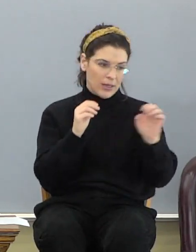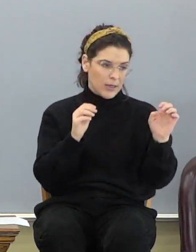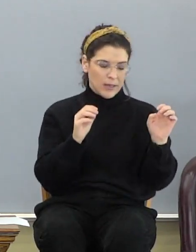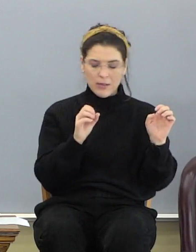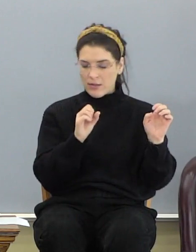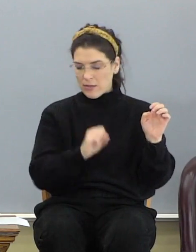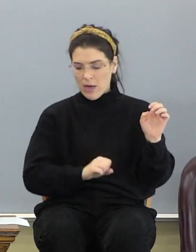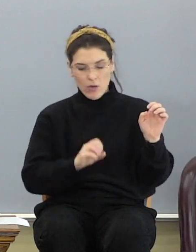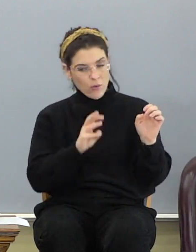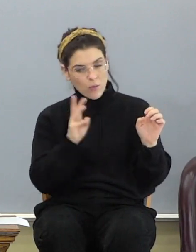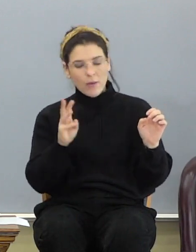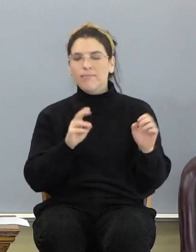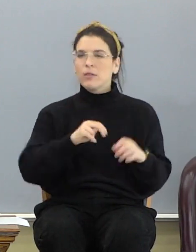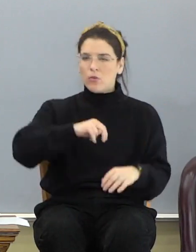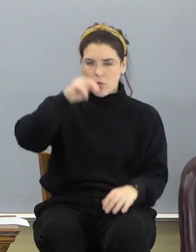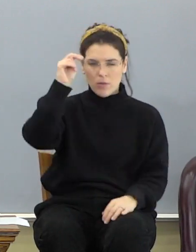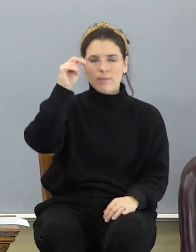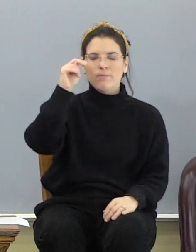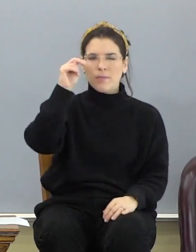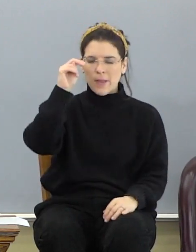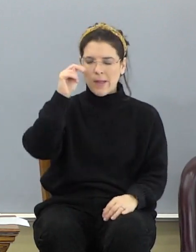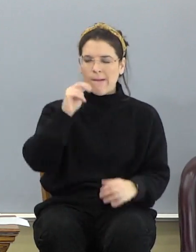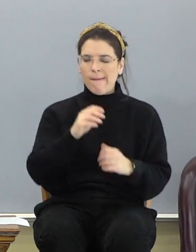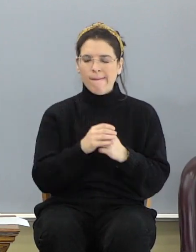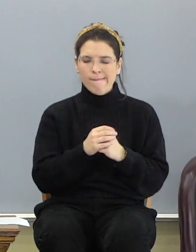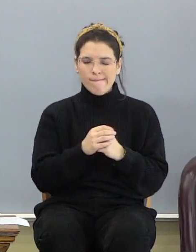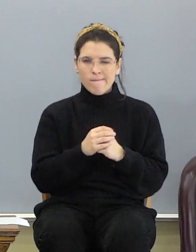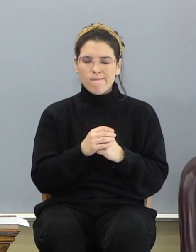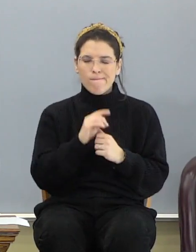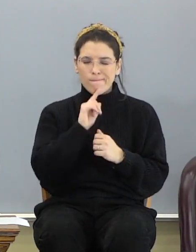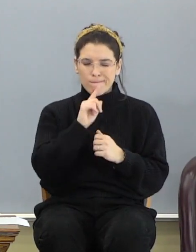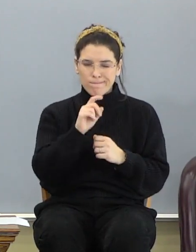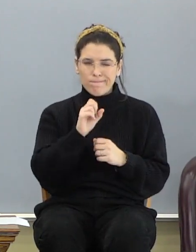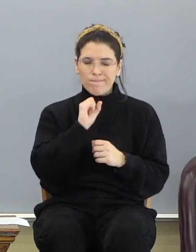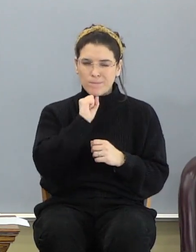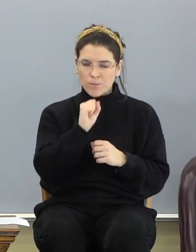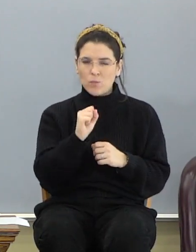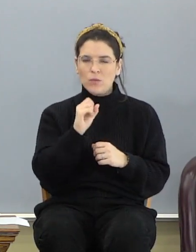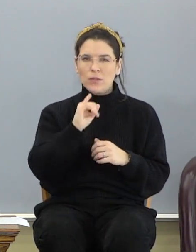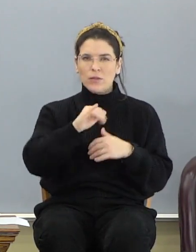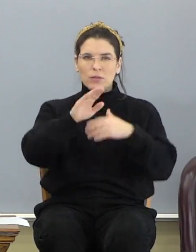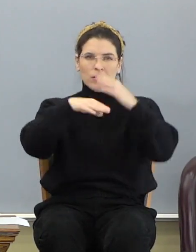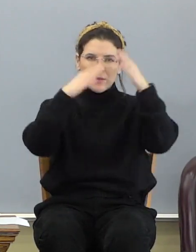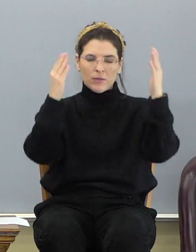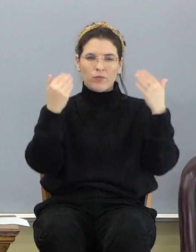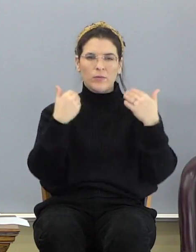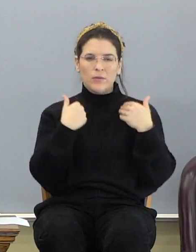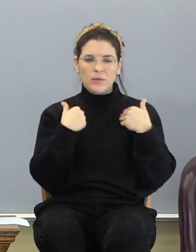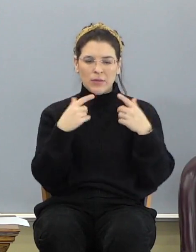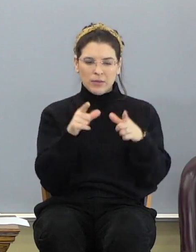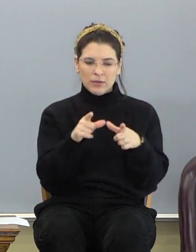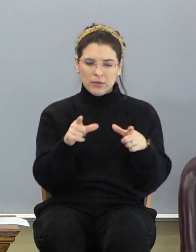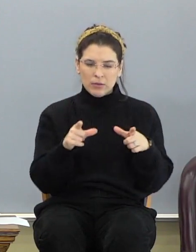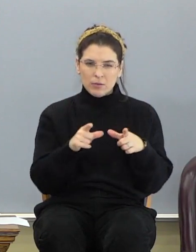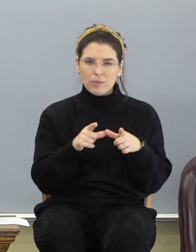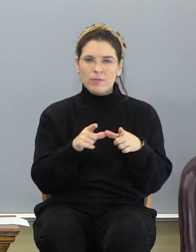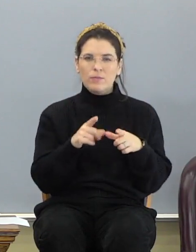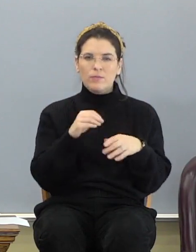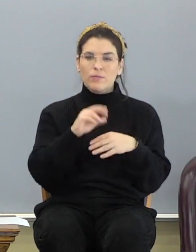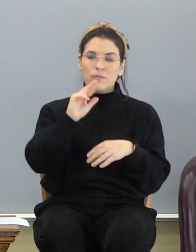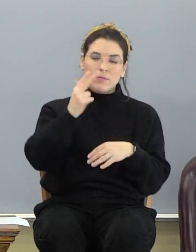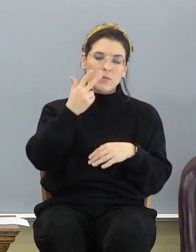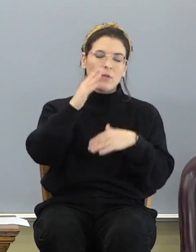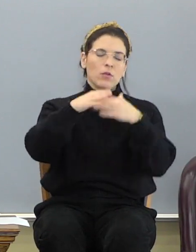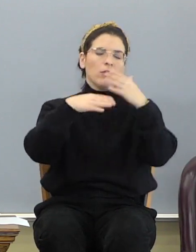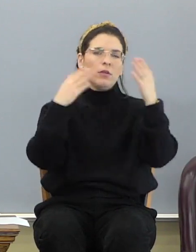the south, He's in the west. He's in the north. So the reality is that heaven has a location. It's in the third